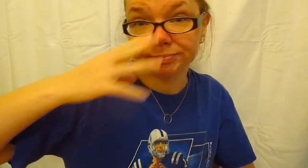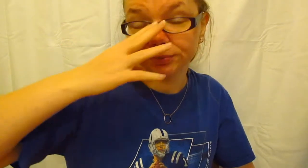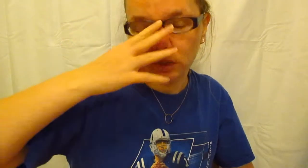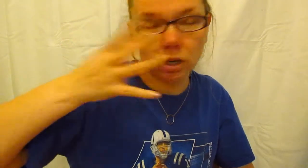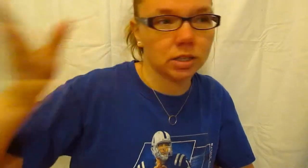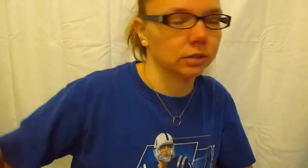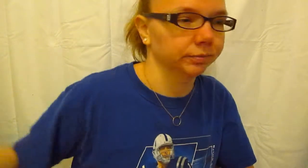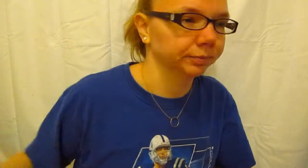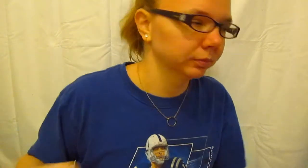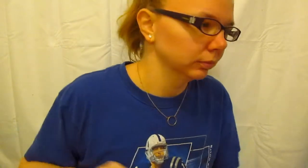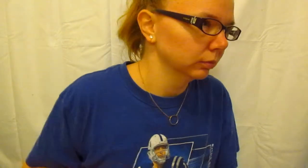Datsun.